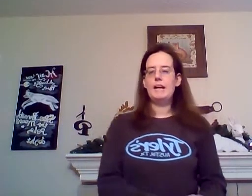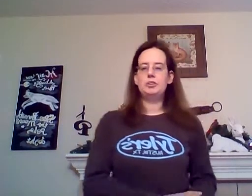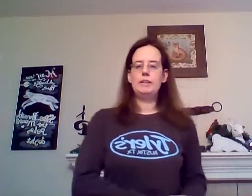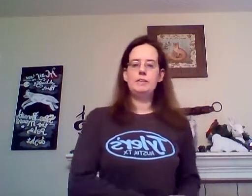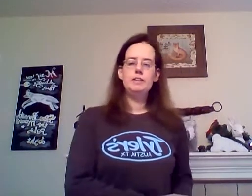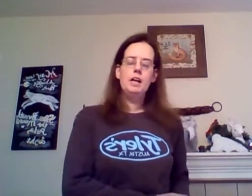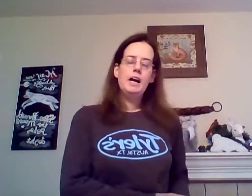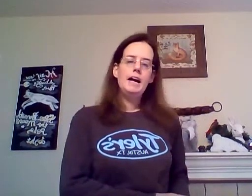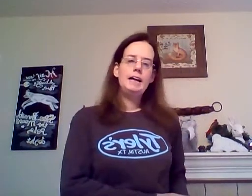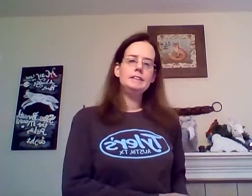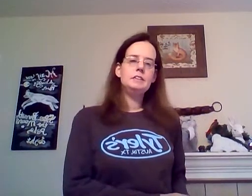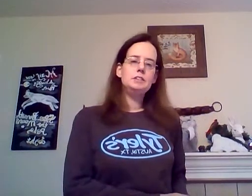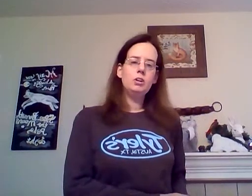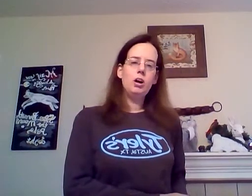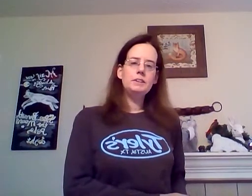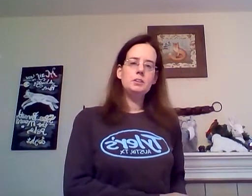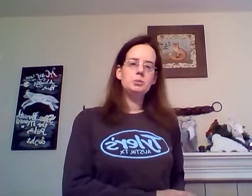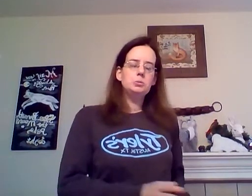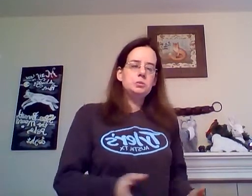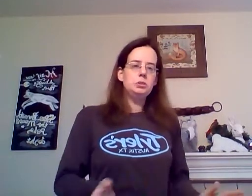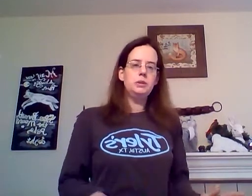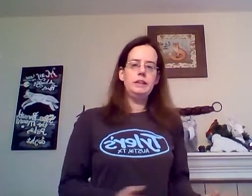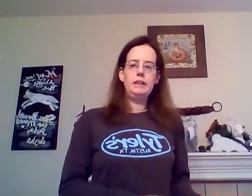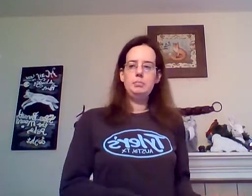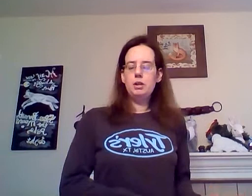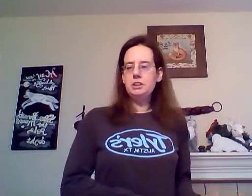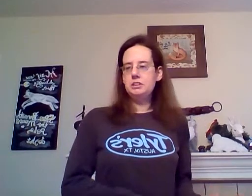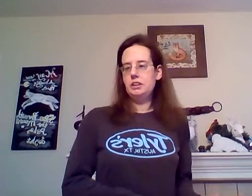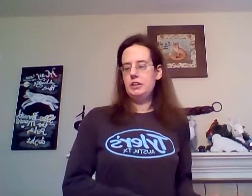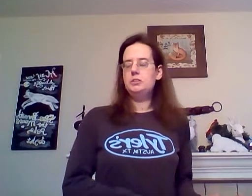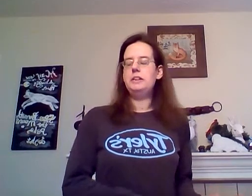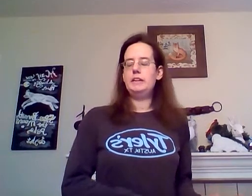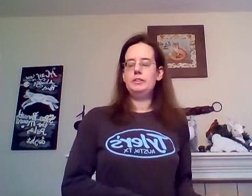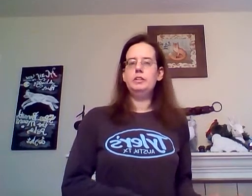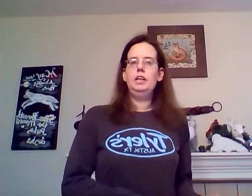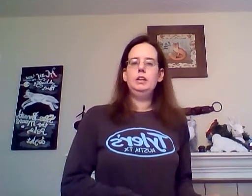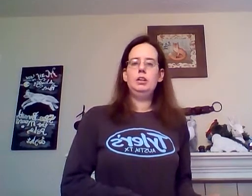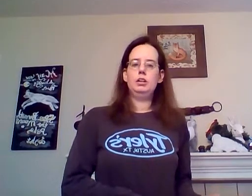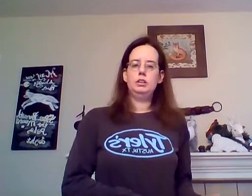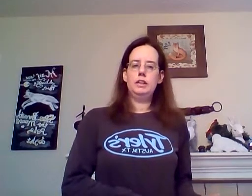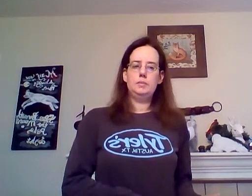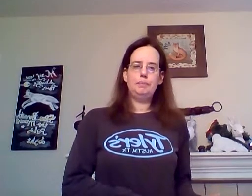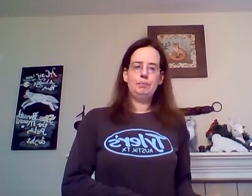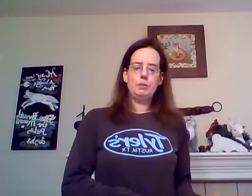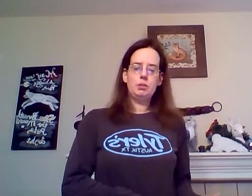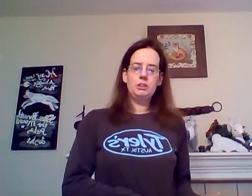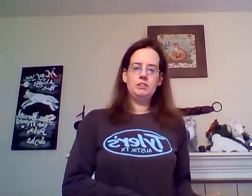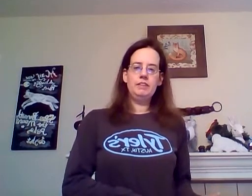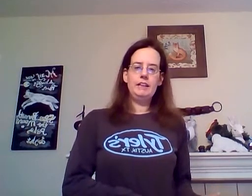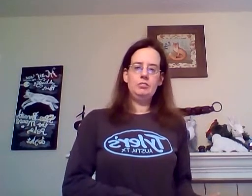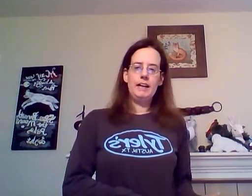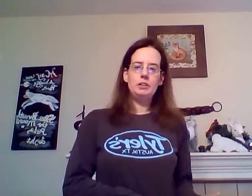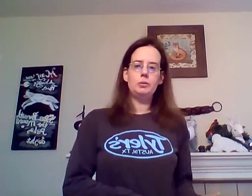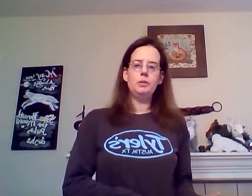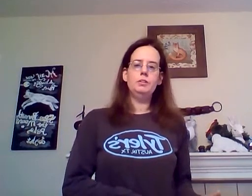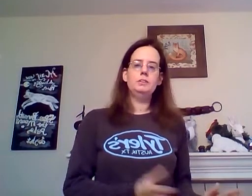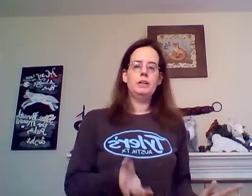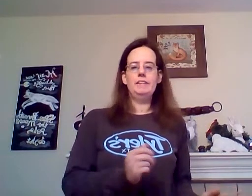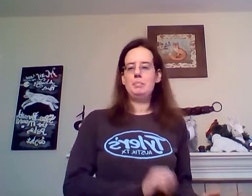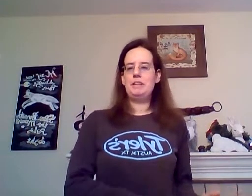actor rather and they're also doing a project to get together called um project valor sorry if i